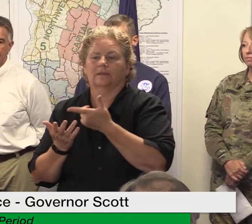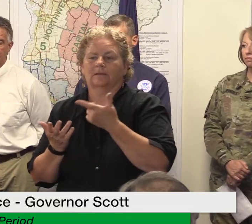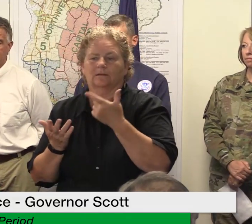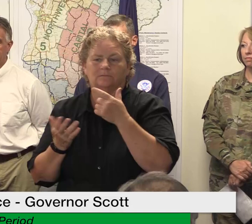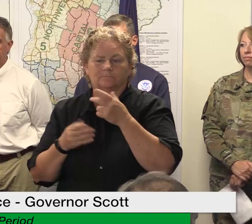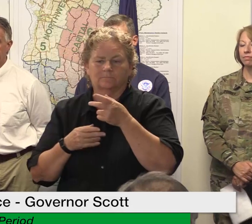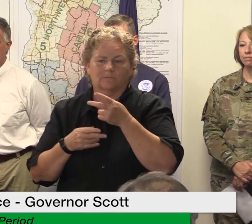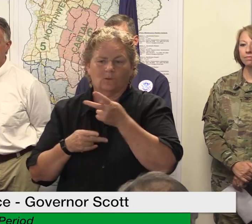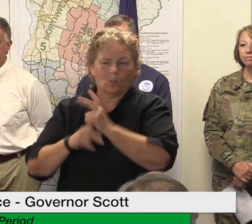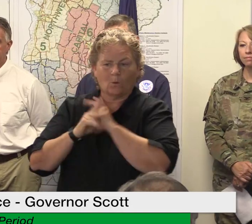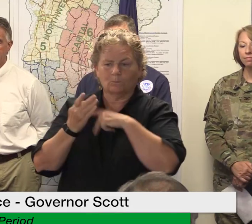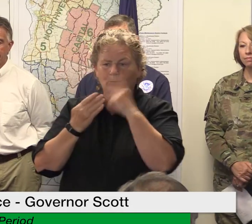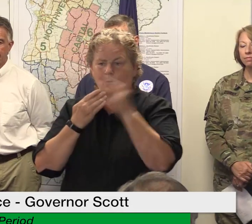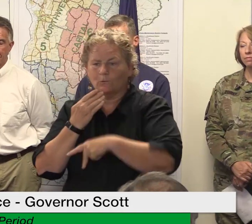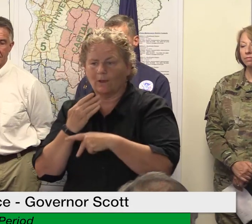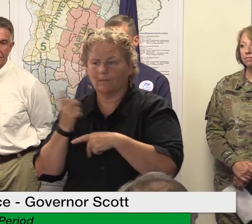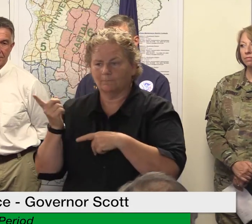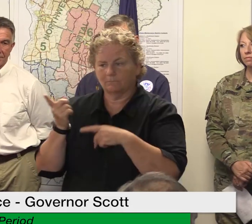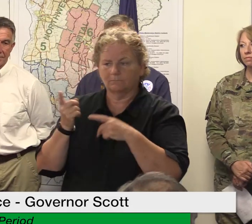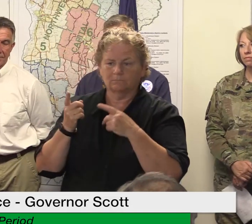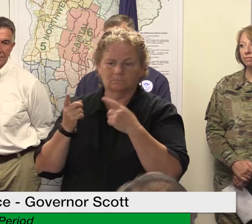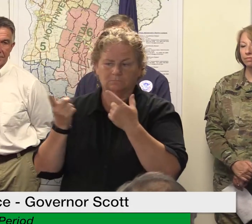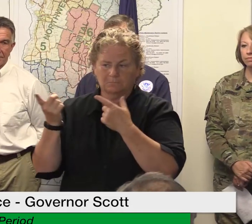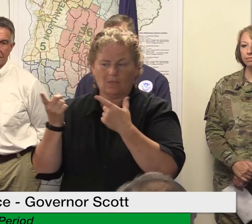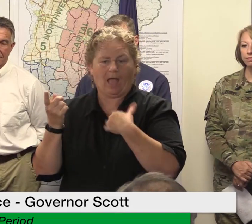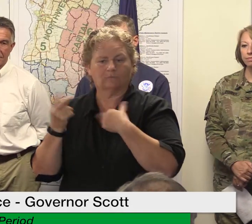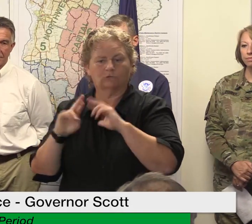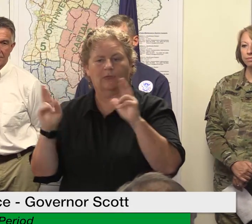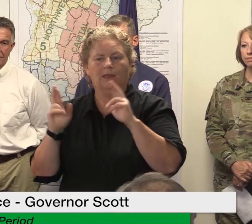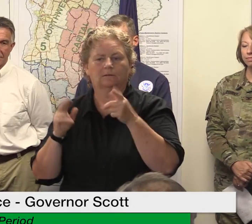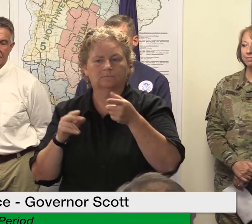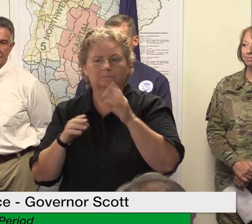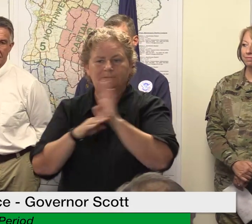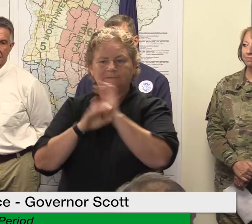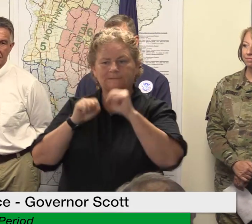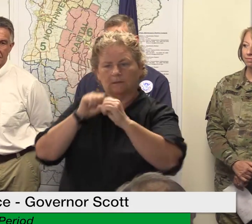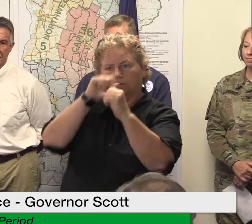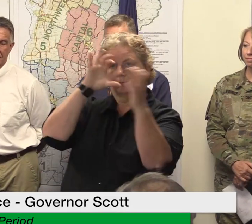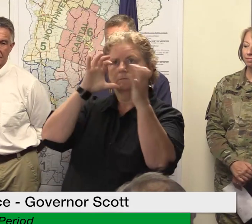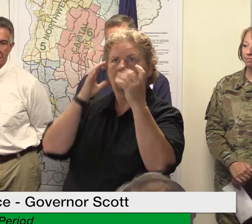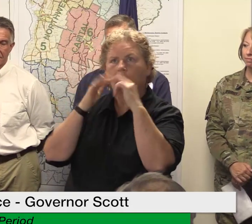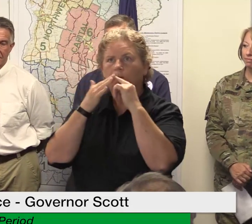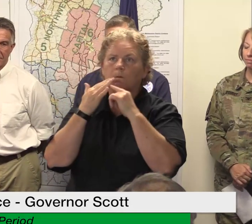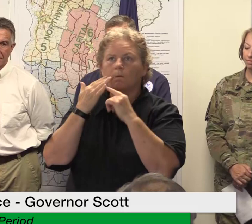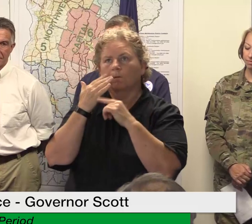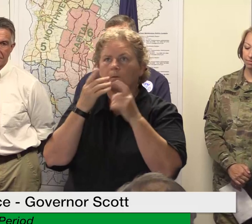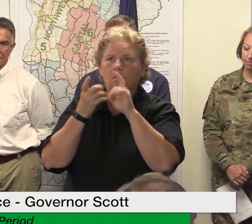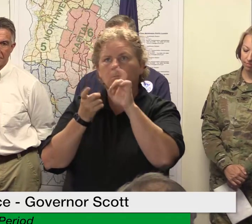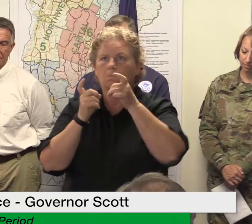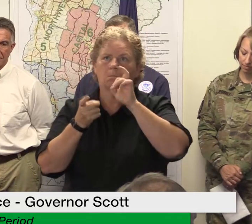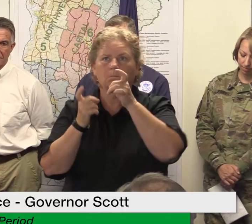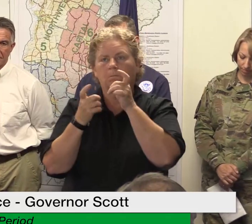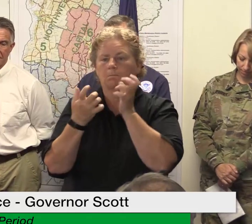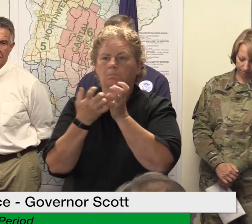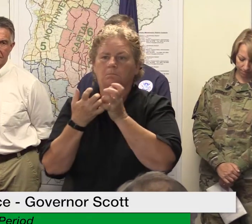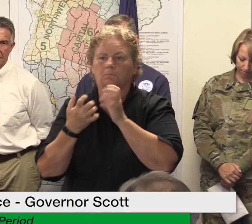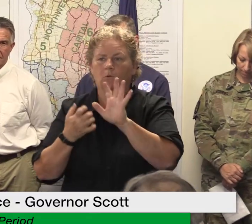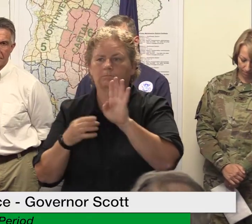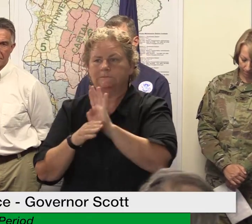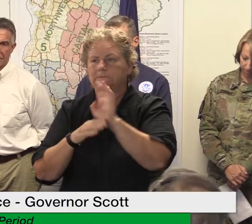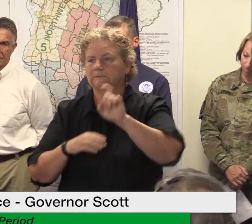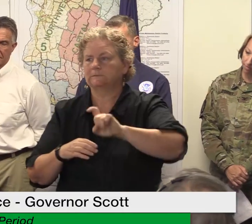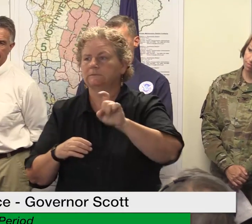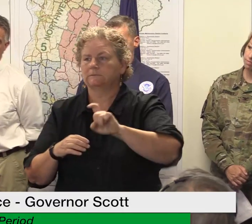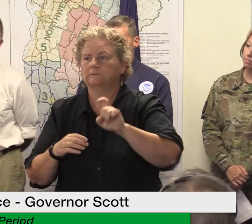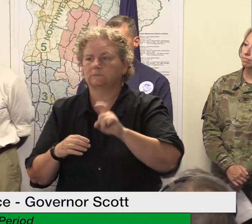if folks are willing to use that on resilience and mitigation so we are absolutely encouraging people to be thinking about